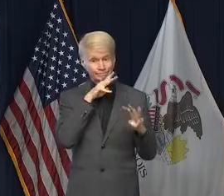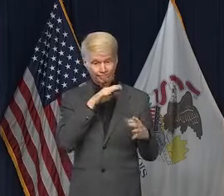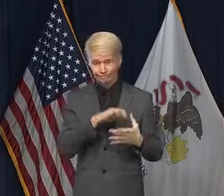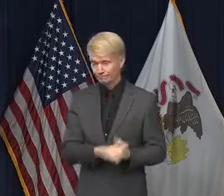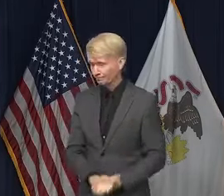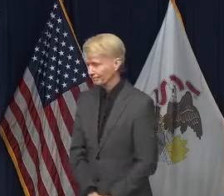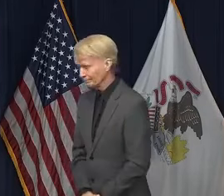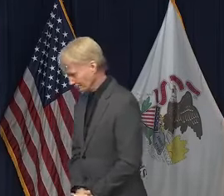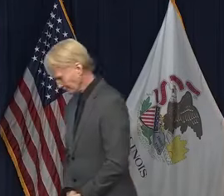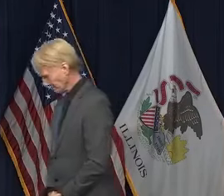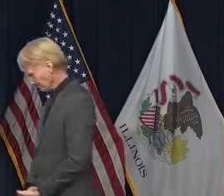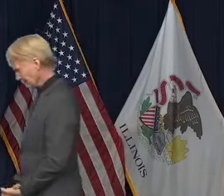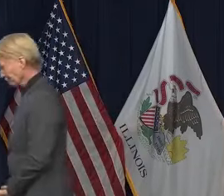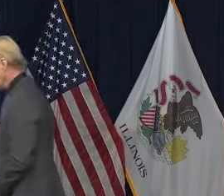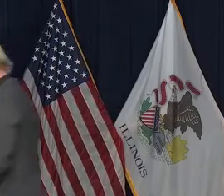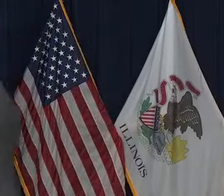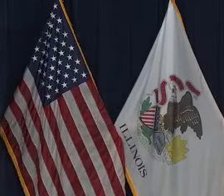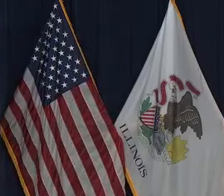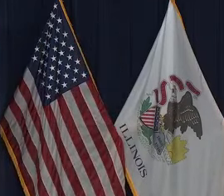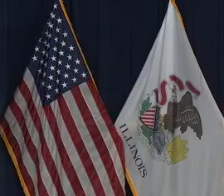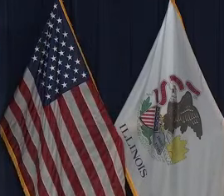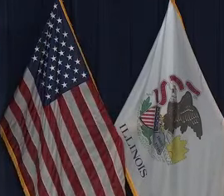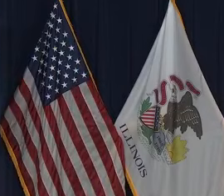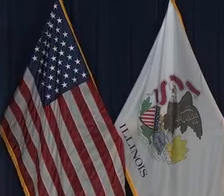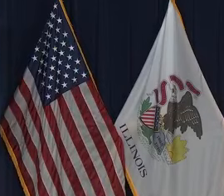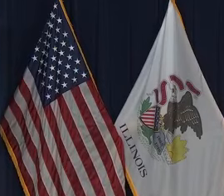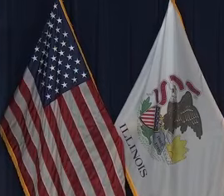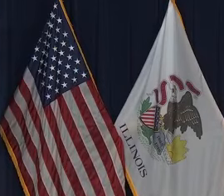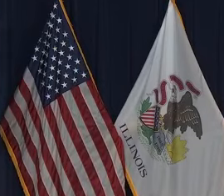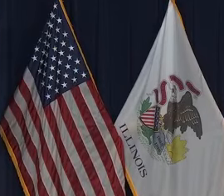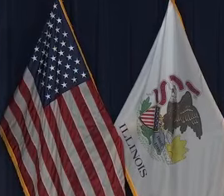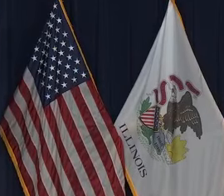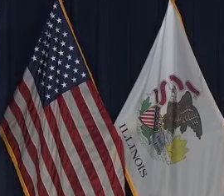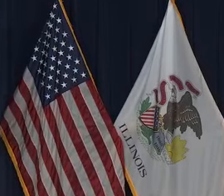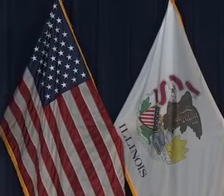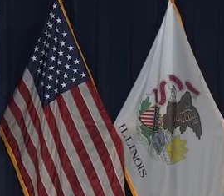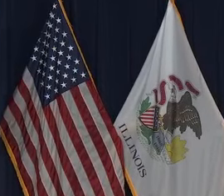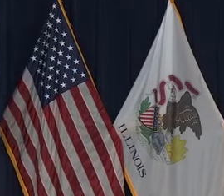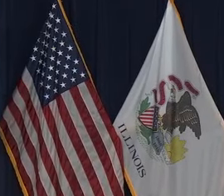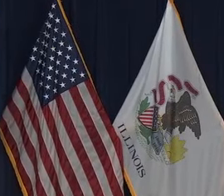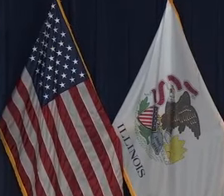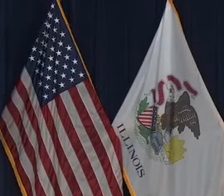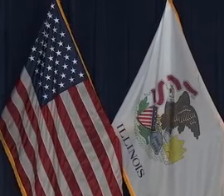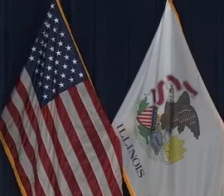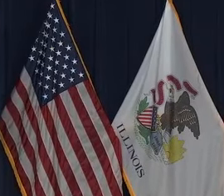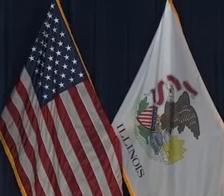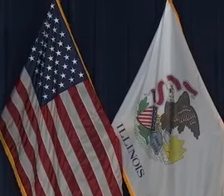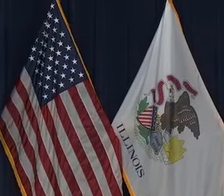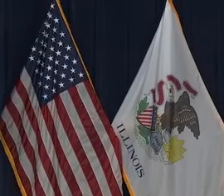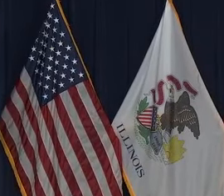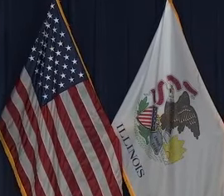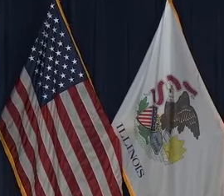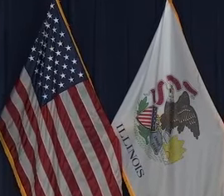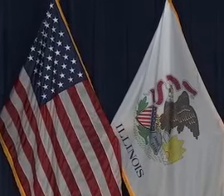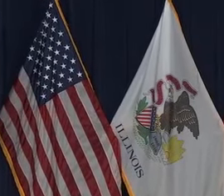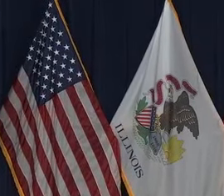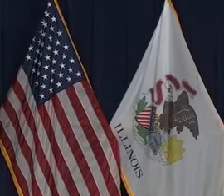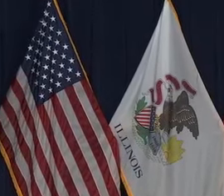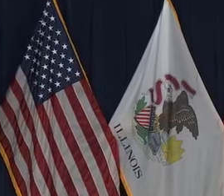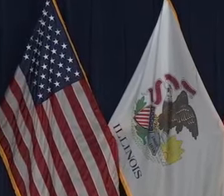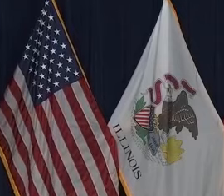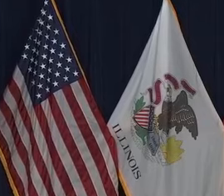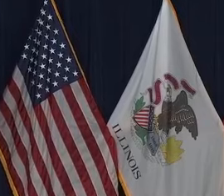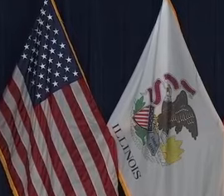gente haya podido disfrutar un fin de semana festivo y haya conectado con familiares y